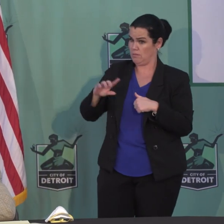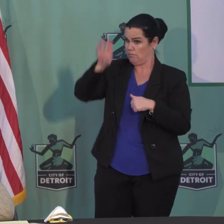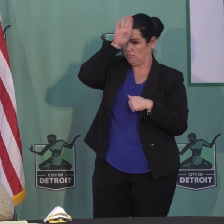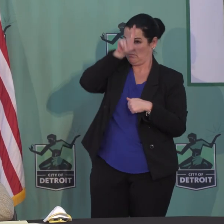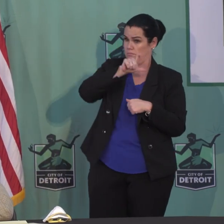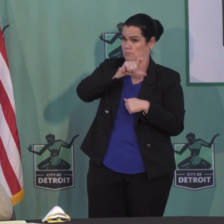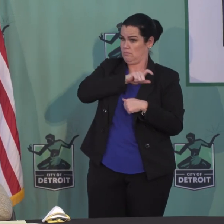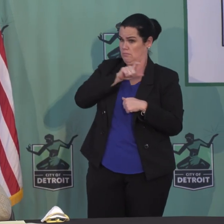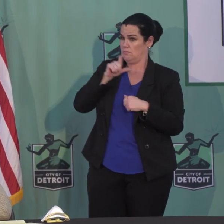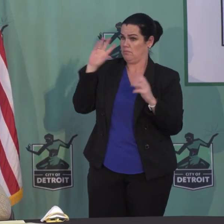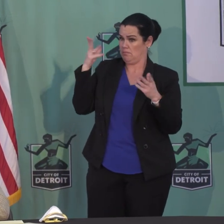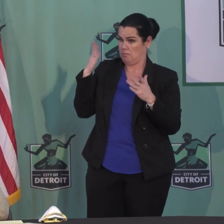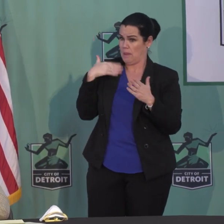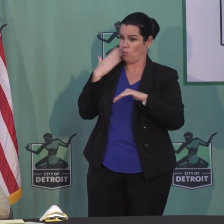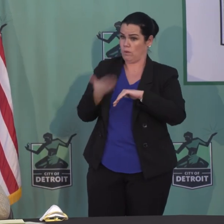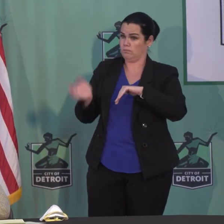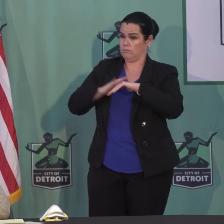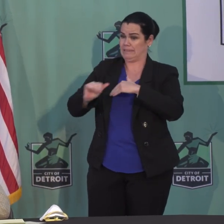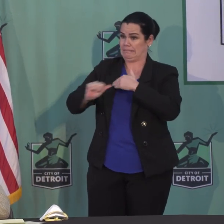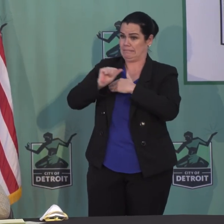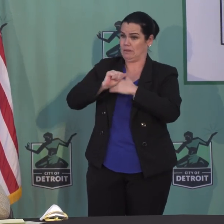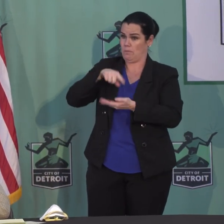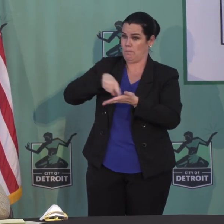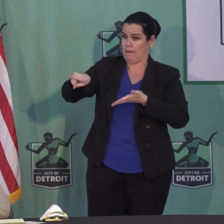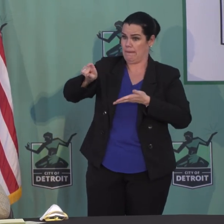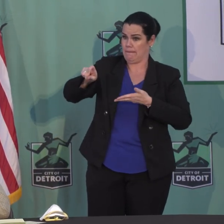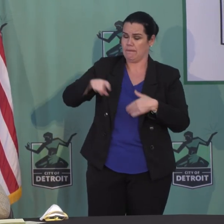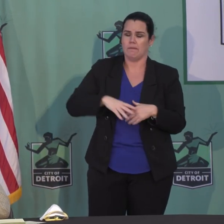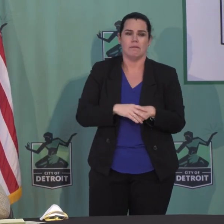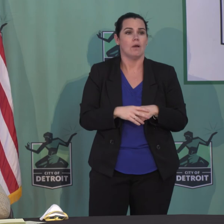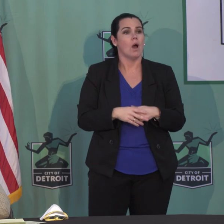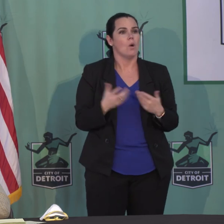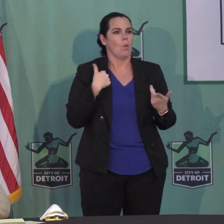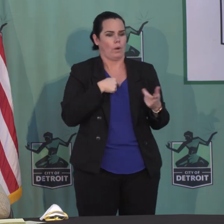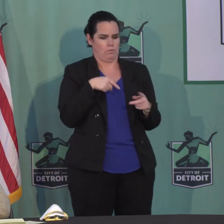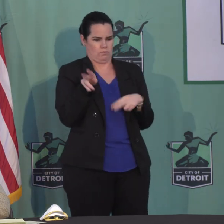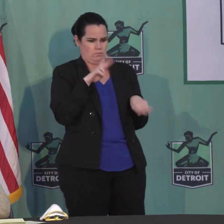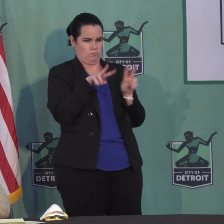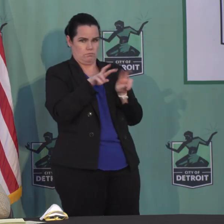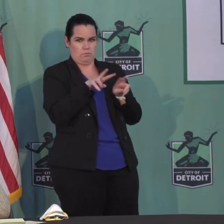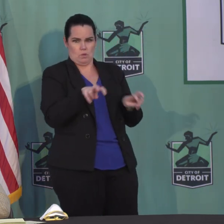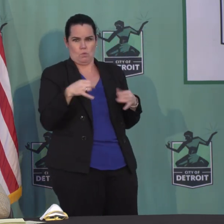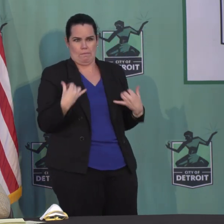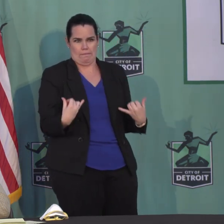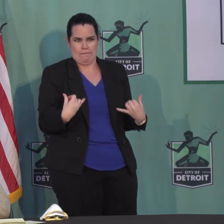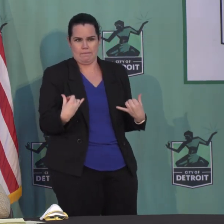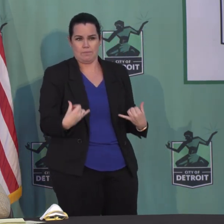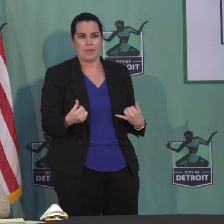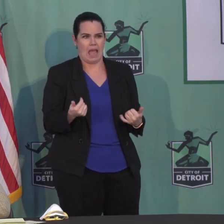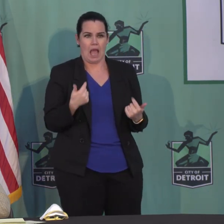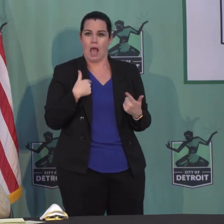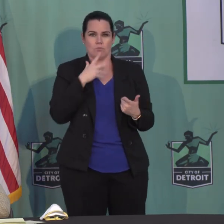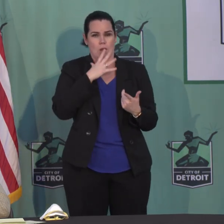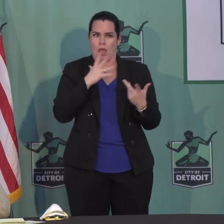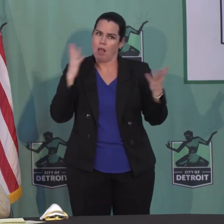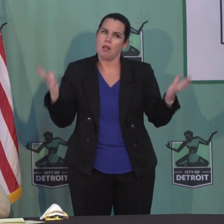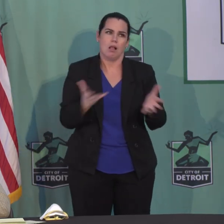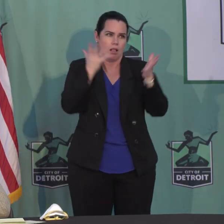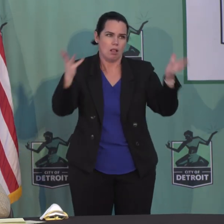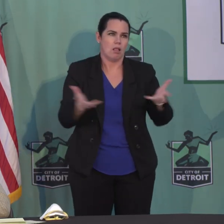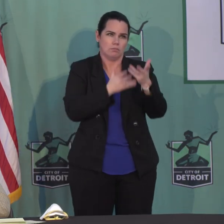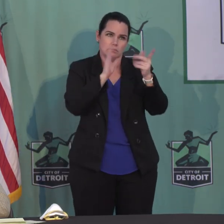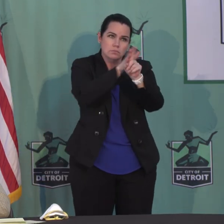We're analyzing that right now. And I have been actively lobbying Congress.